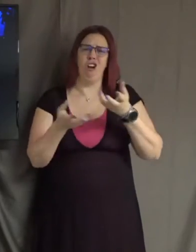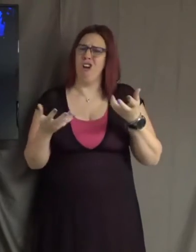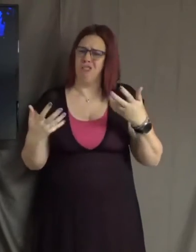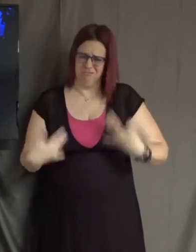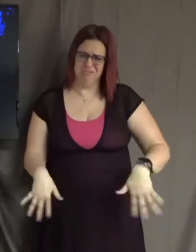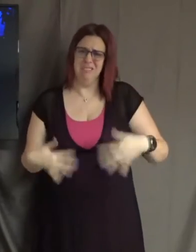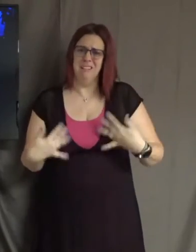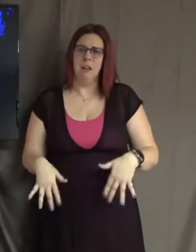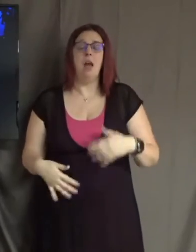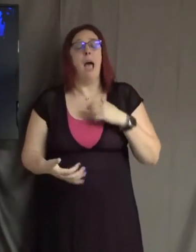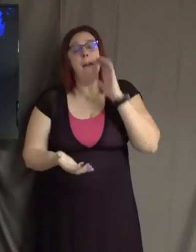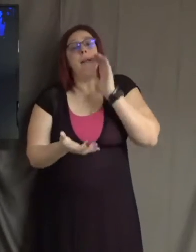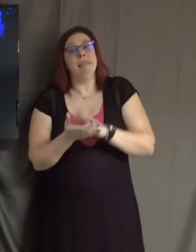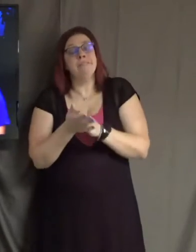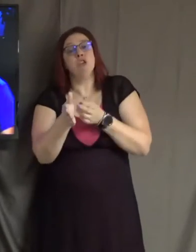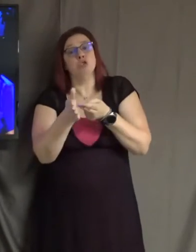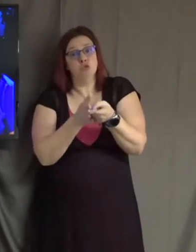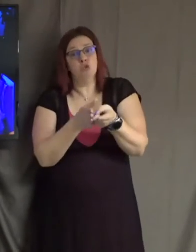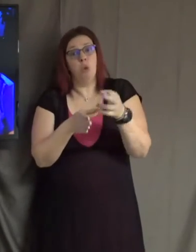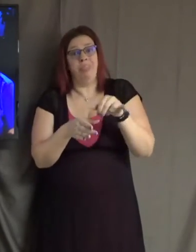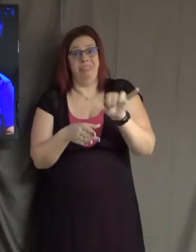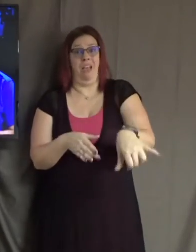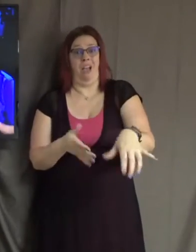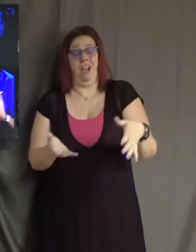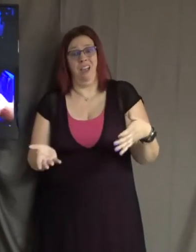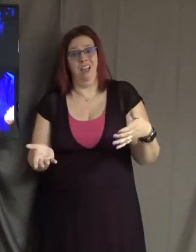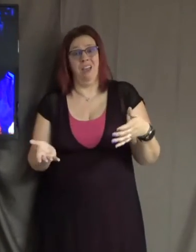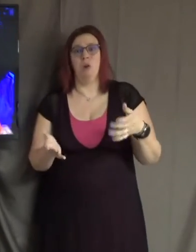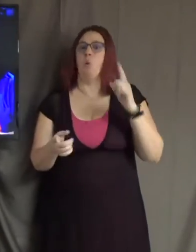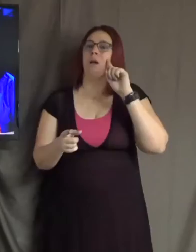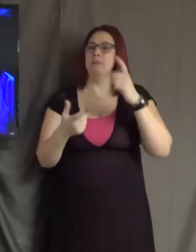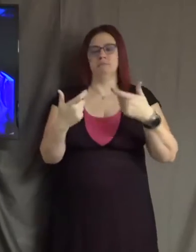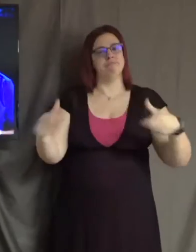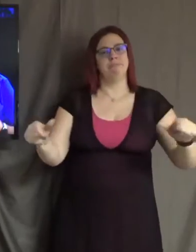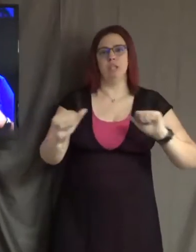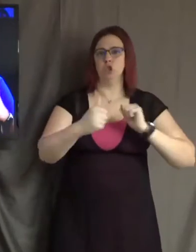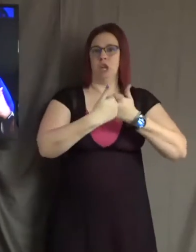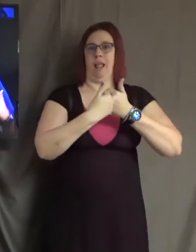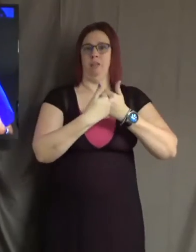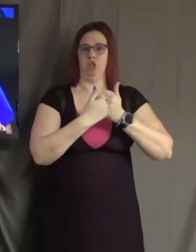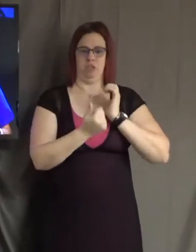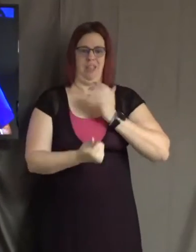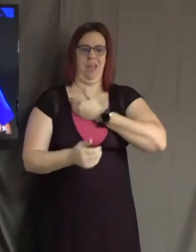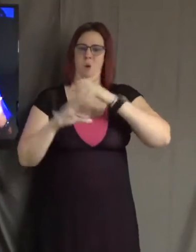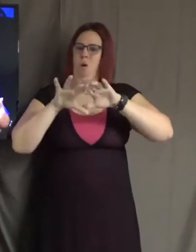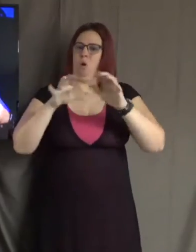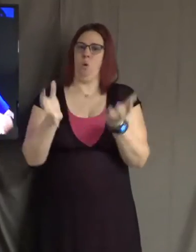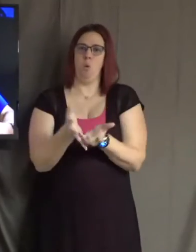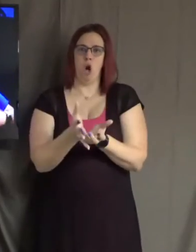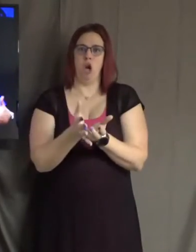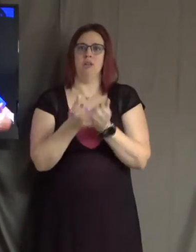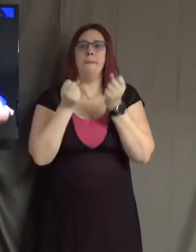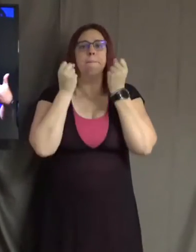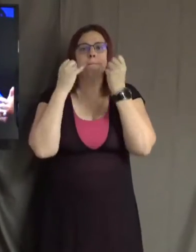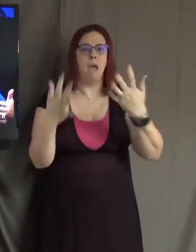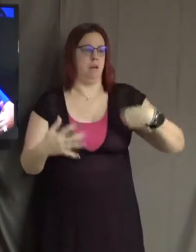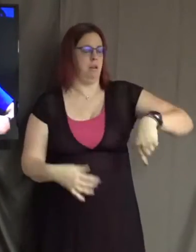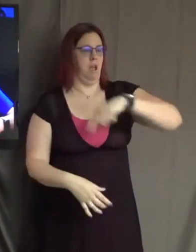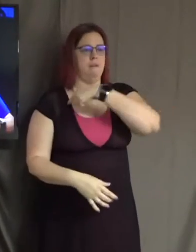some truth in it. That one of the greatest challenges of our world is that many of us have grown up believing that other